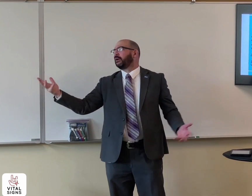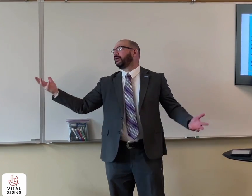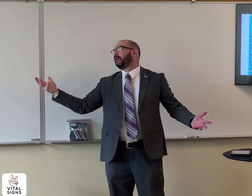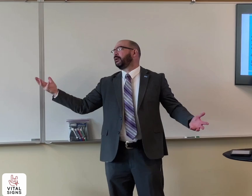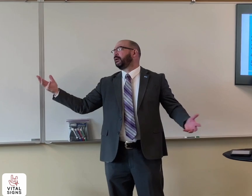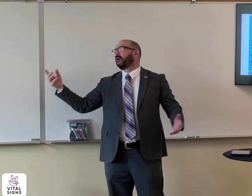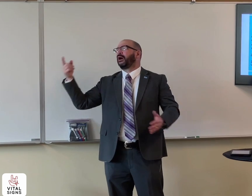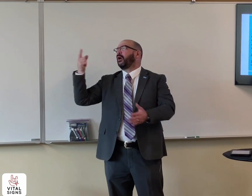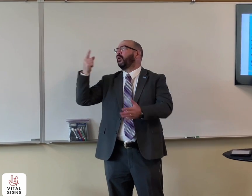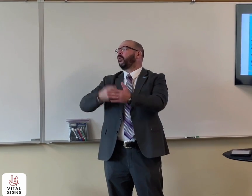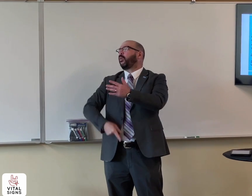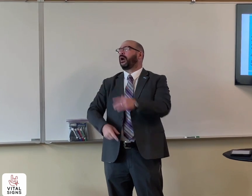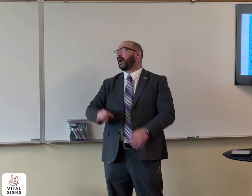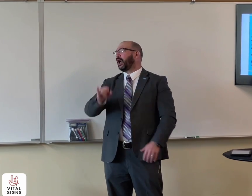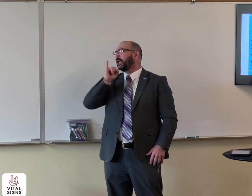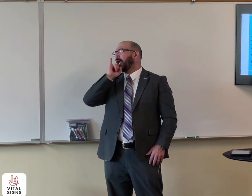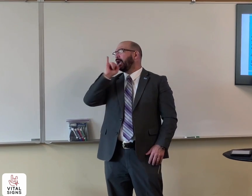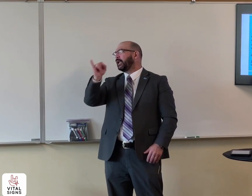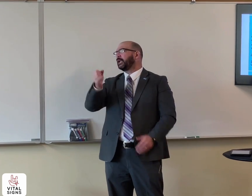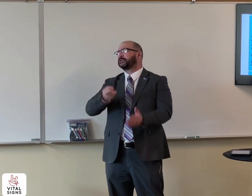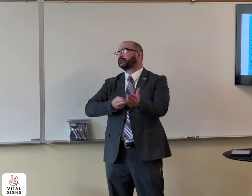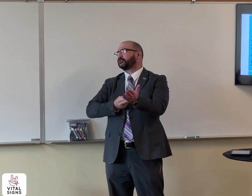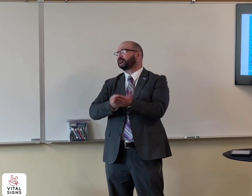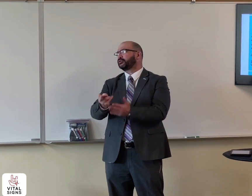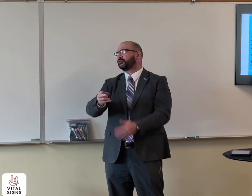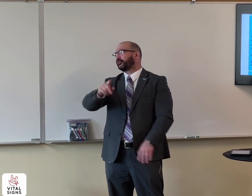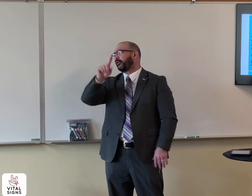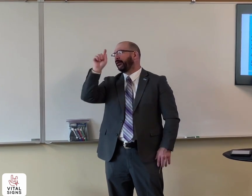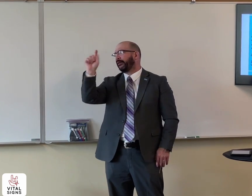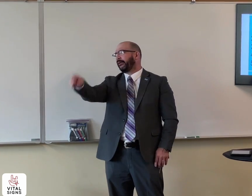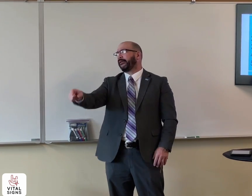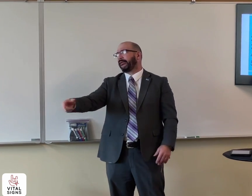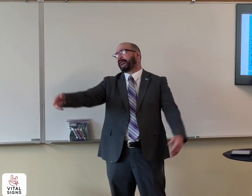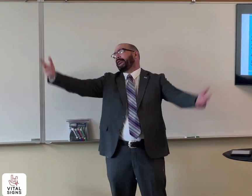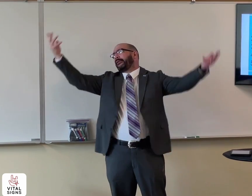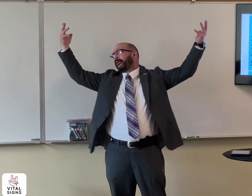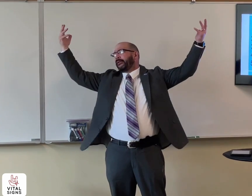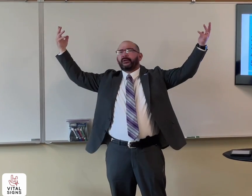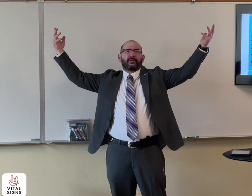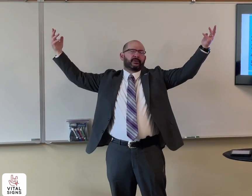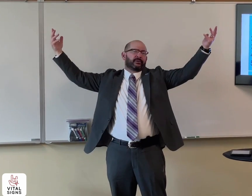Pilate, when he was, Jesus was in front of him, he said, what is truth?